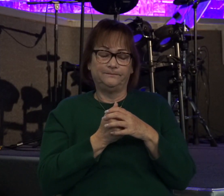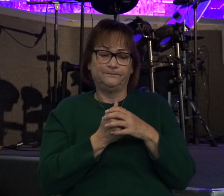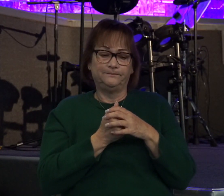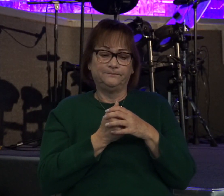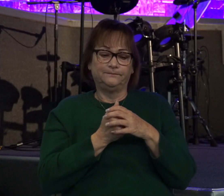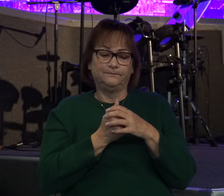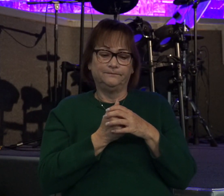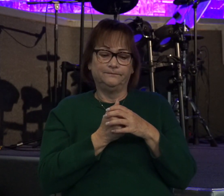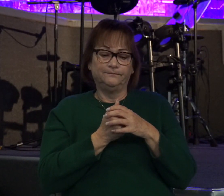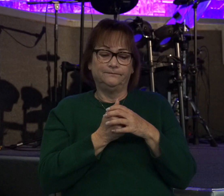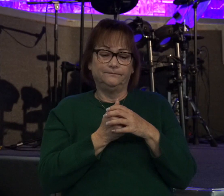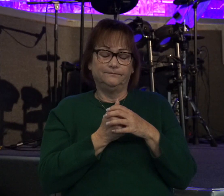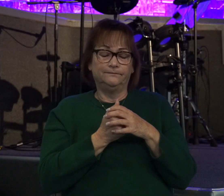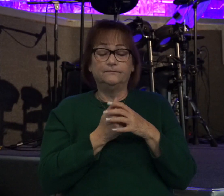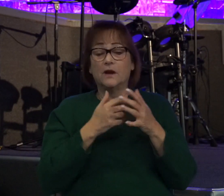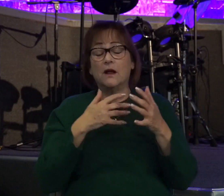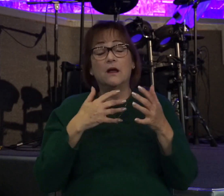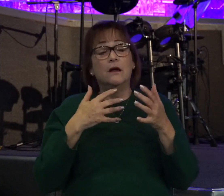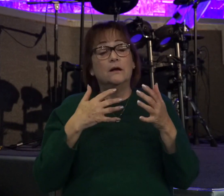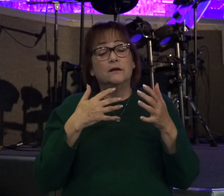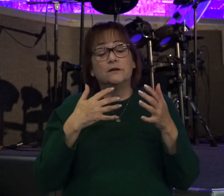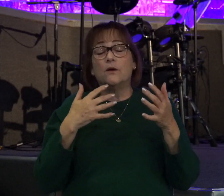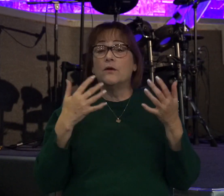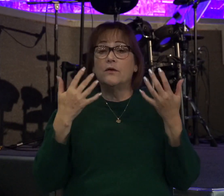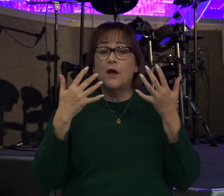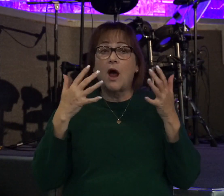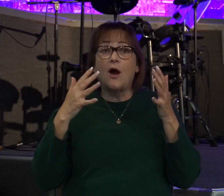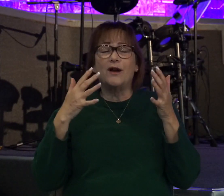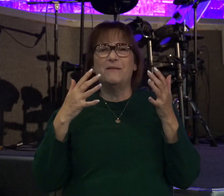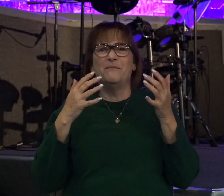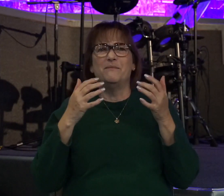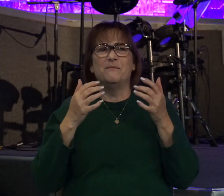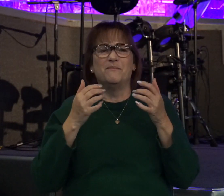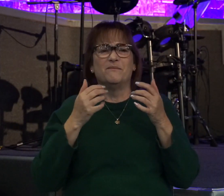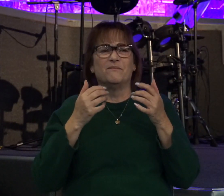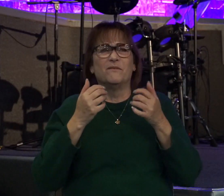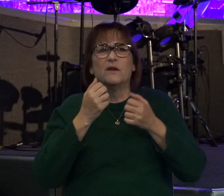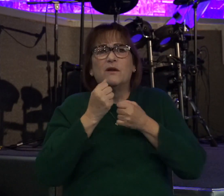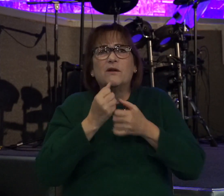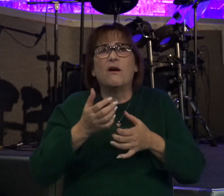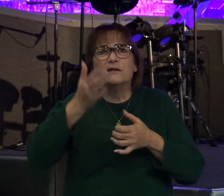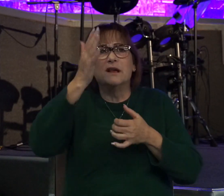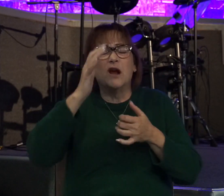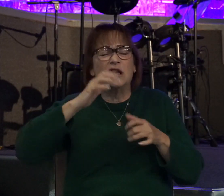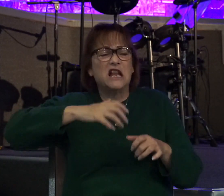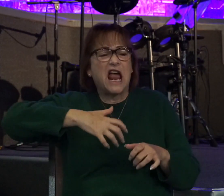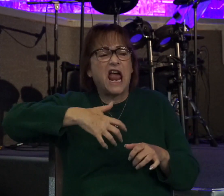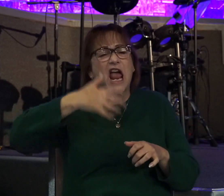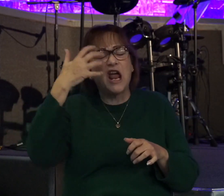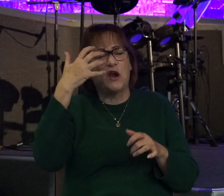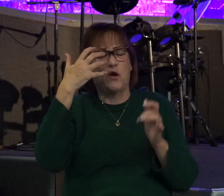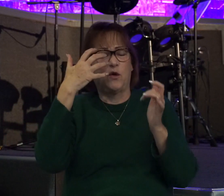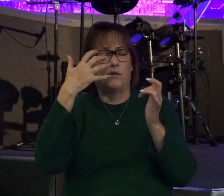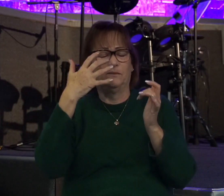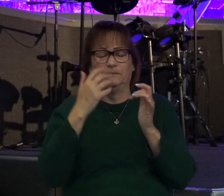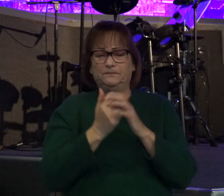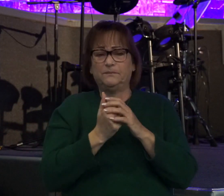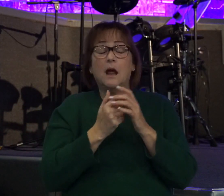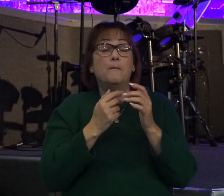And so they're already arousing God's anger by disobeying his commands on how to transport the Ark. On the other hand, we see the people are actually